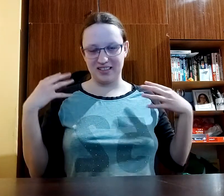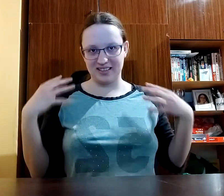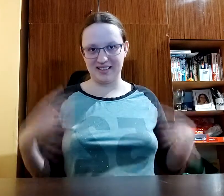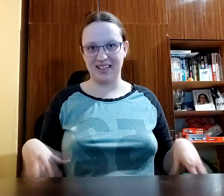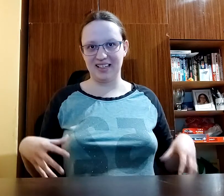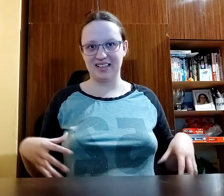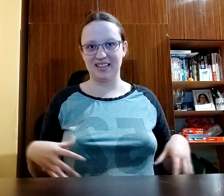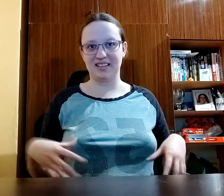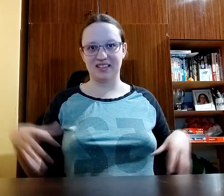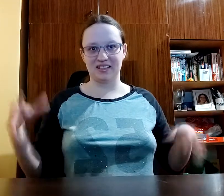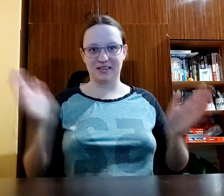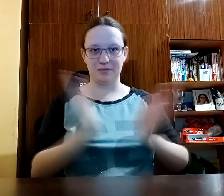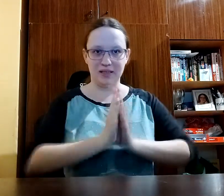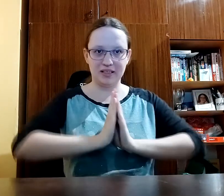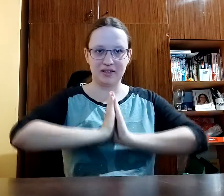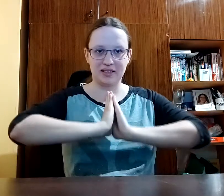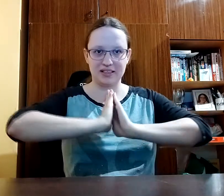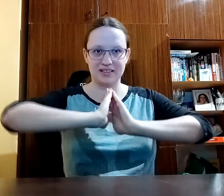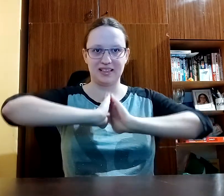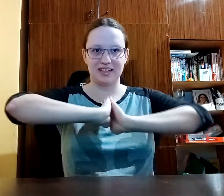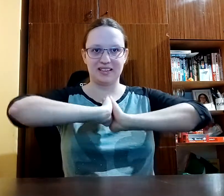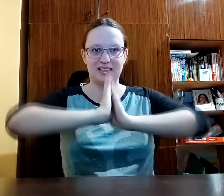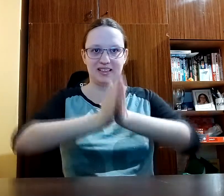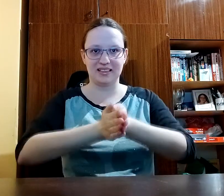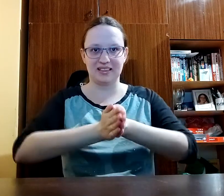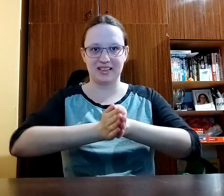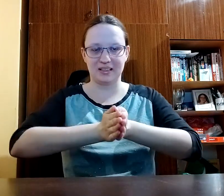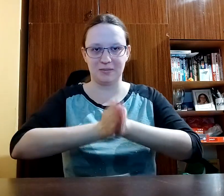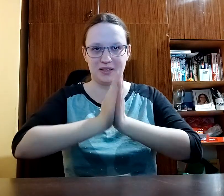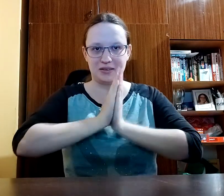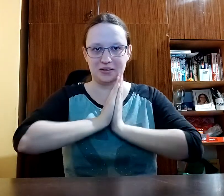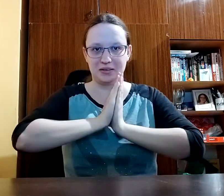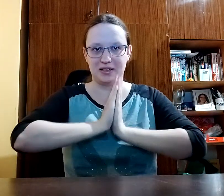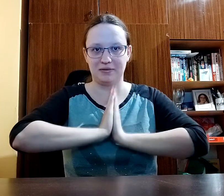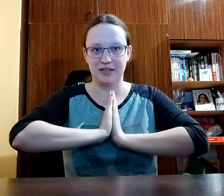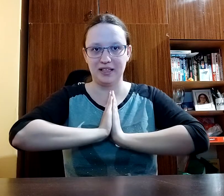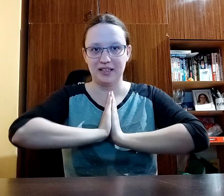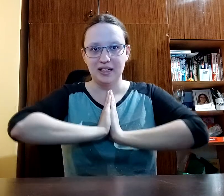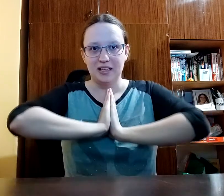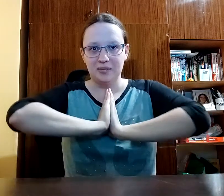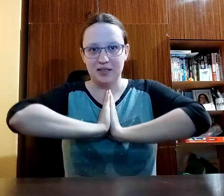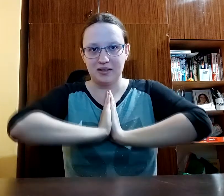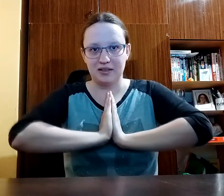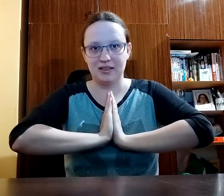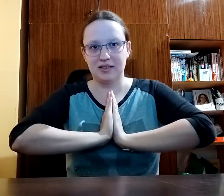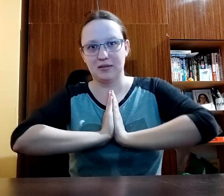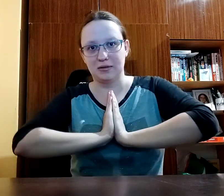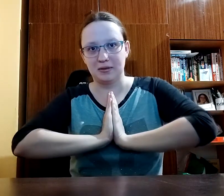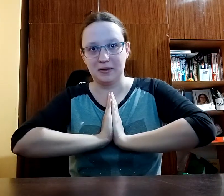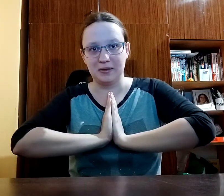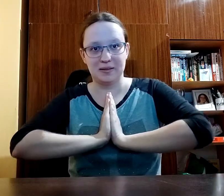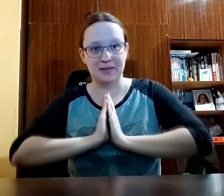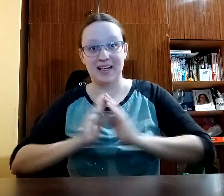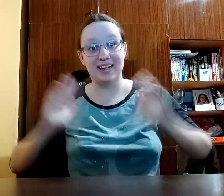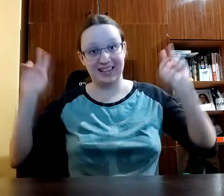anxiety just be honest and tell the second person you're afraid because it could also like